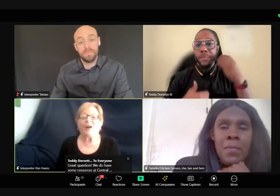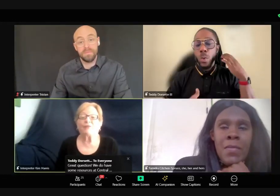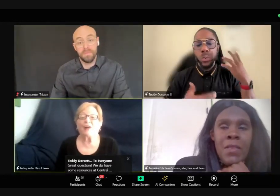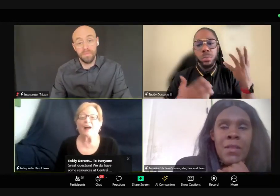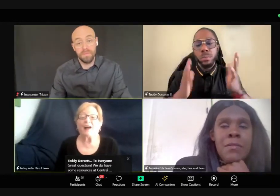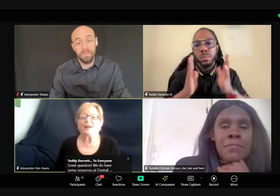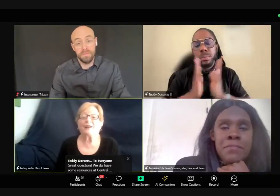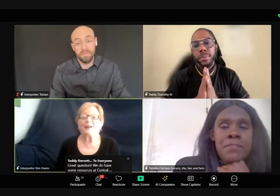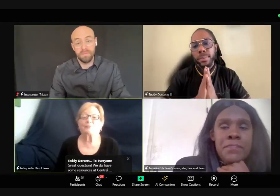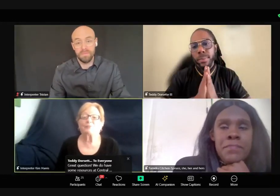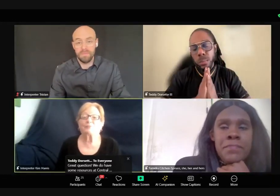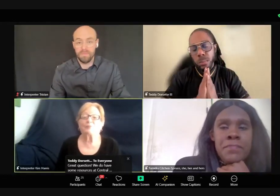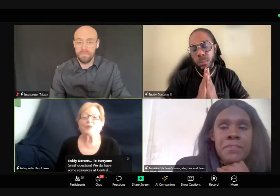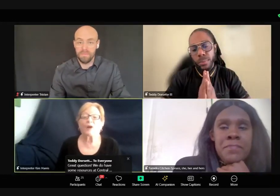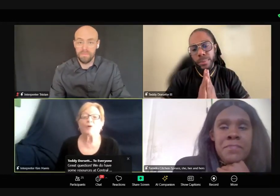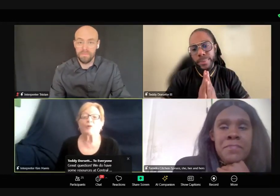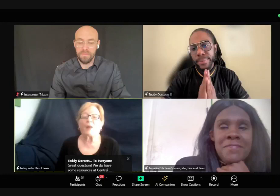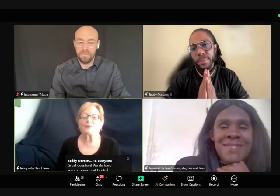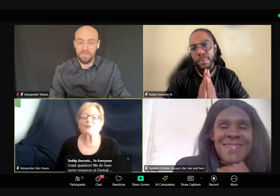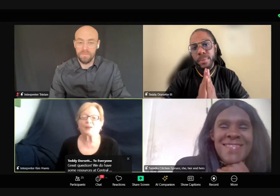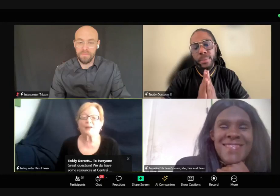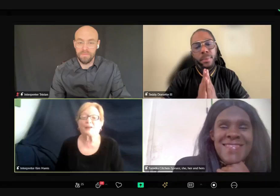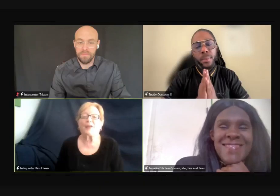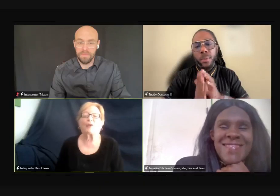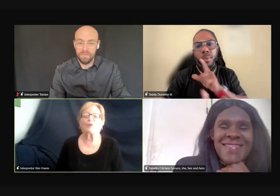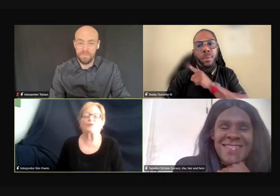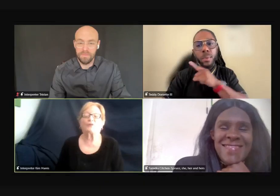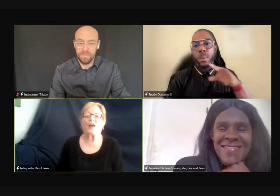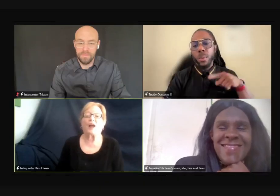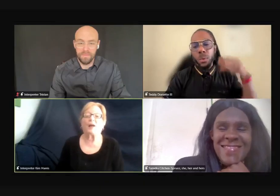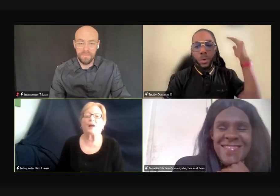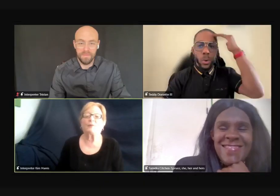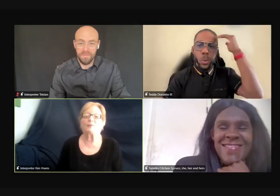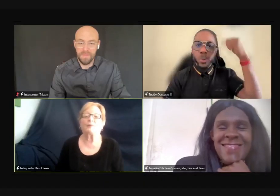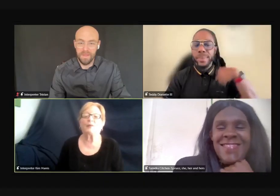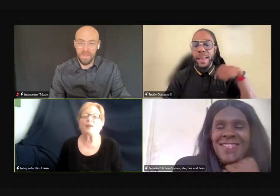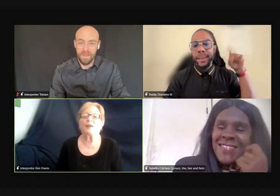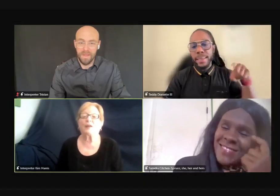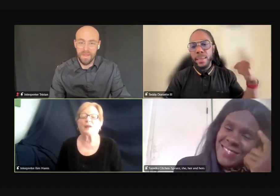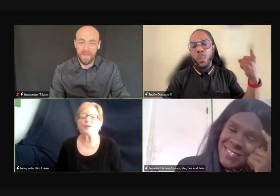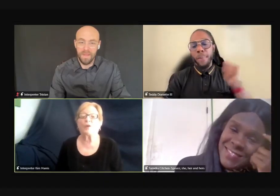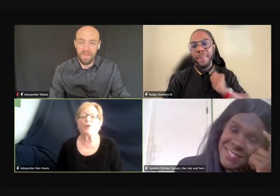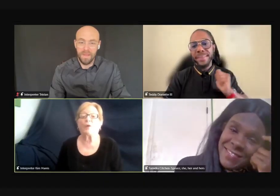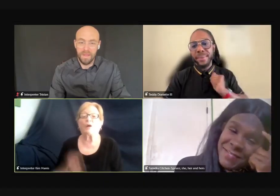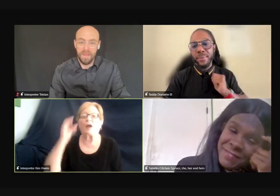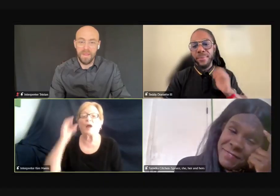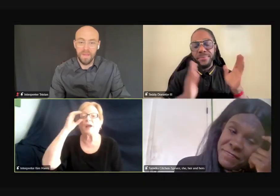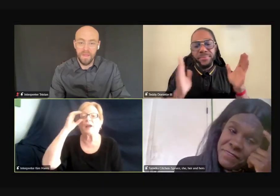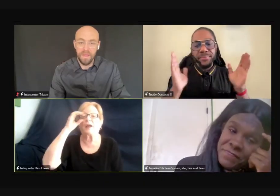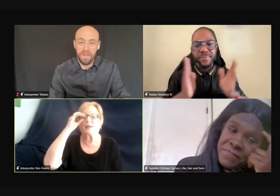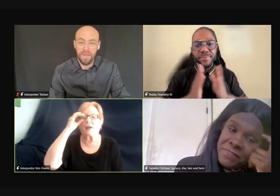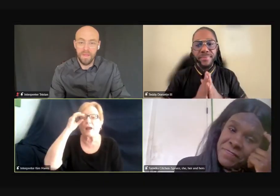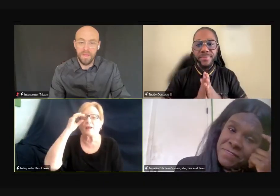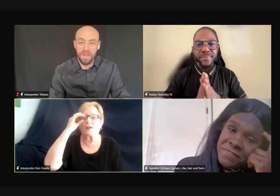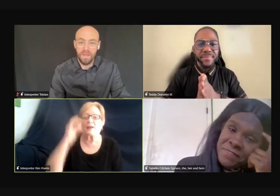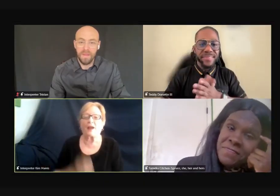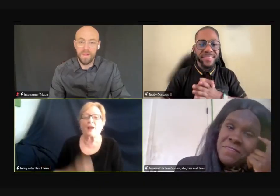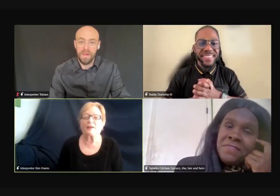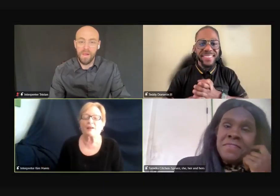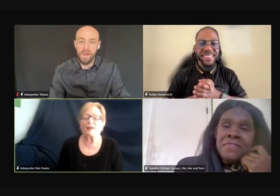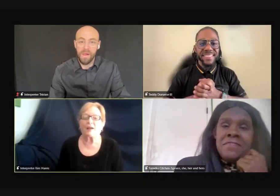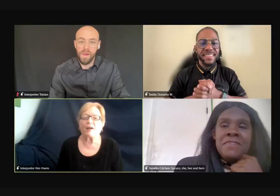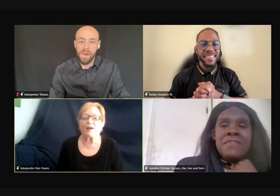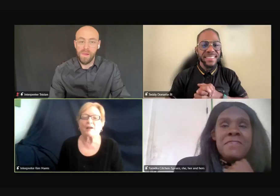Myself? Uh, no, not particularly, life coaching. Um, you know, I,